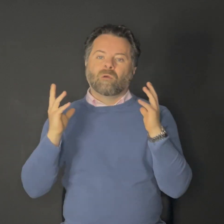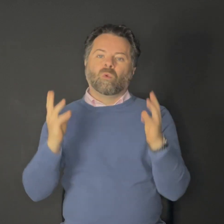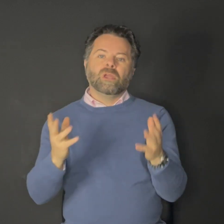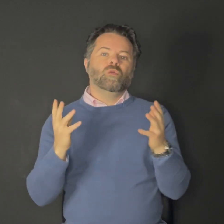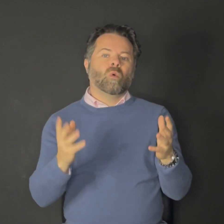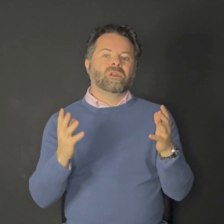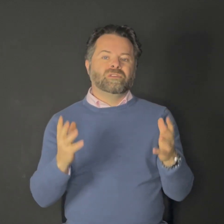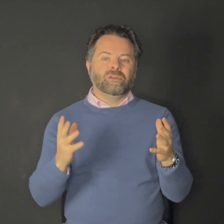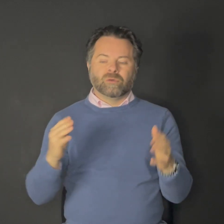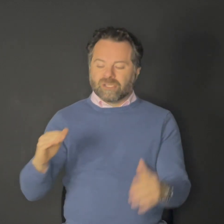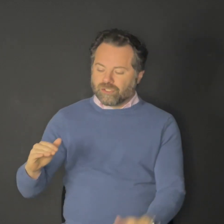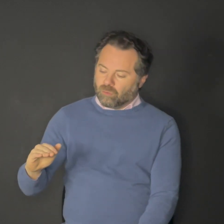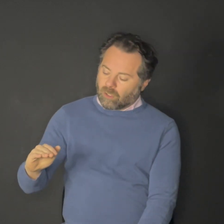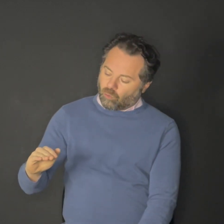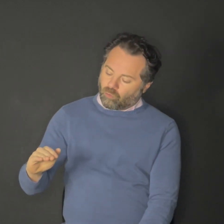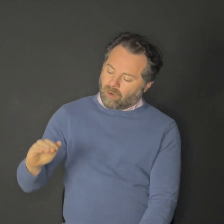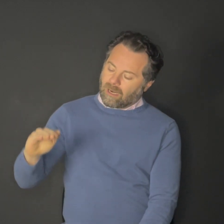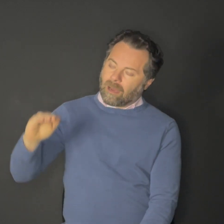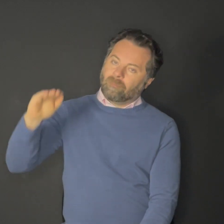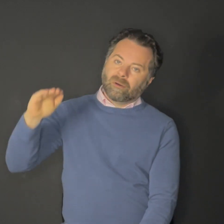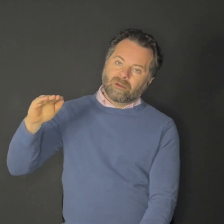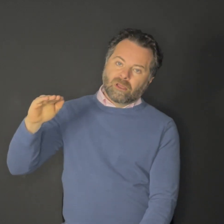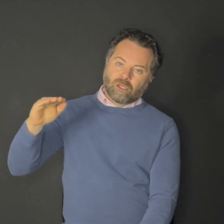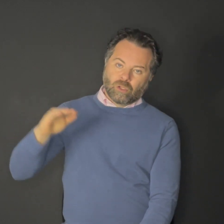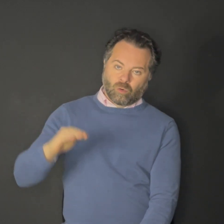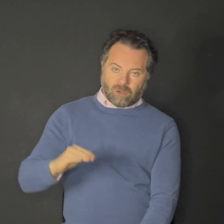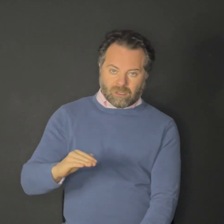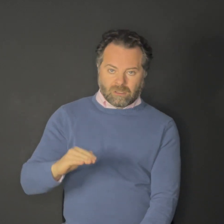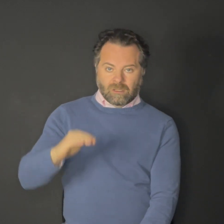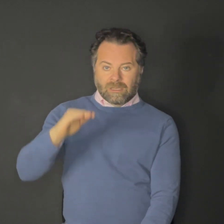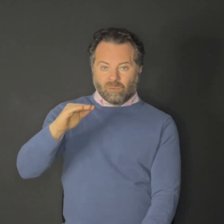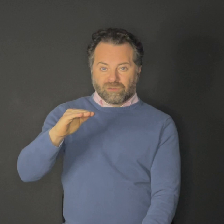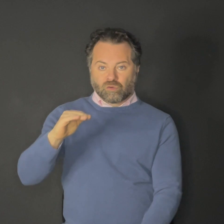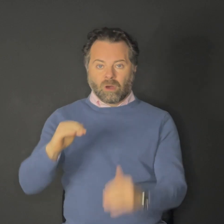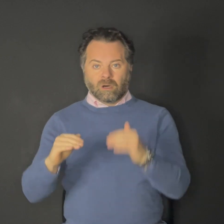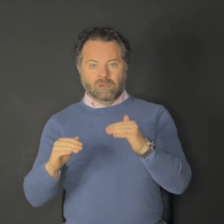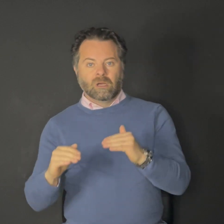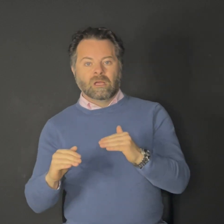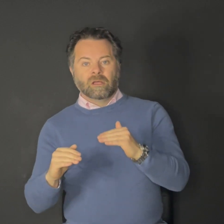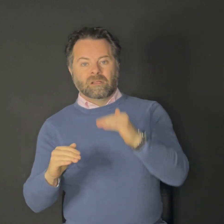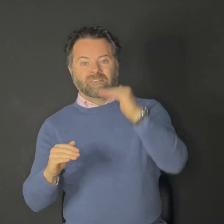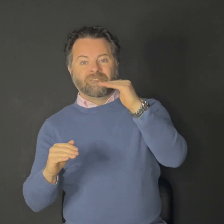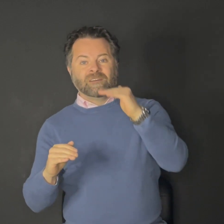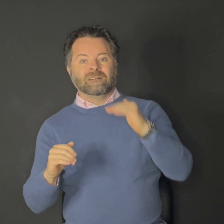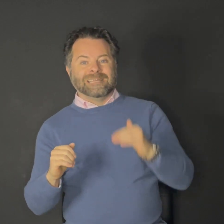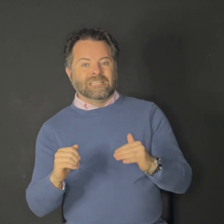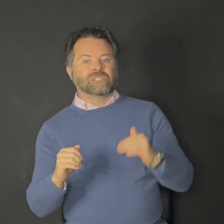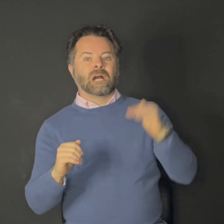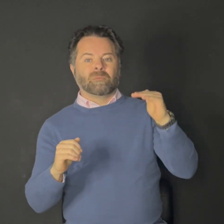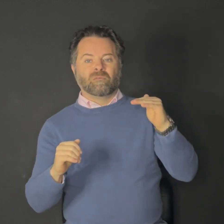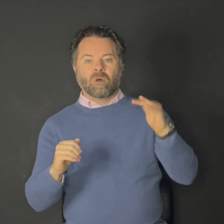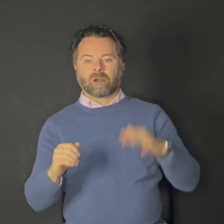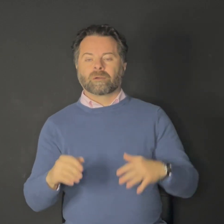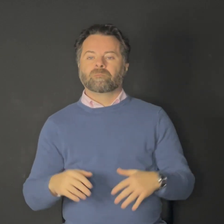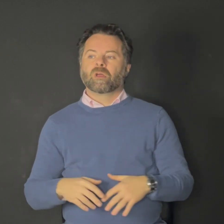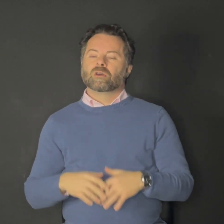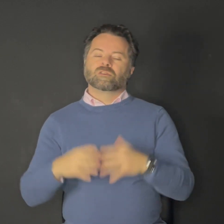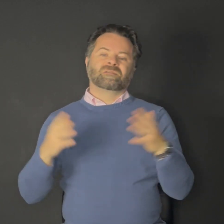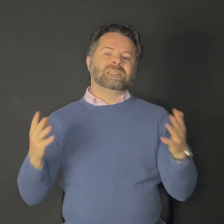And what you want to do is you want to run up your withdrawal to fill each cup of water. So if let's